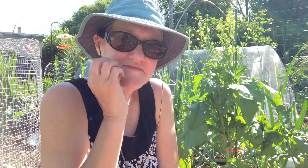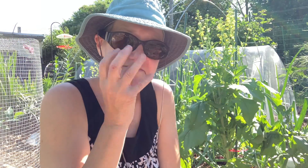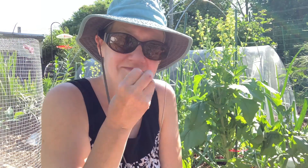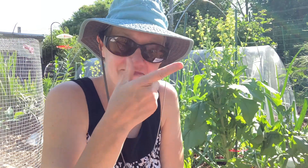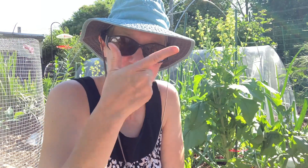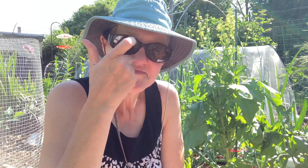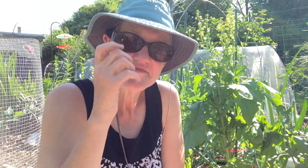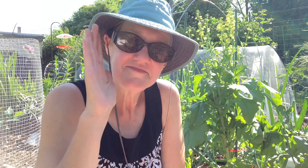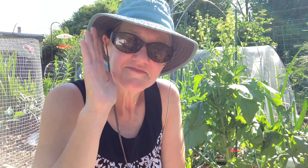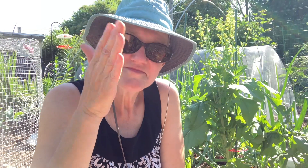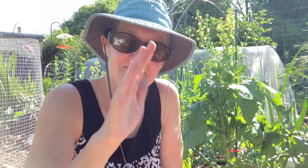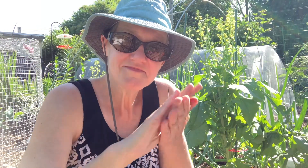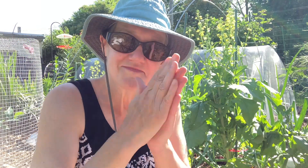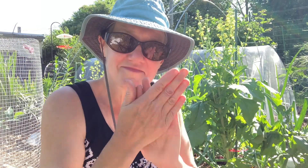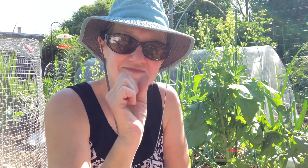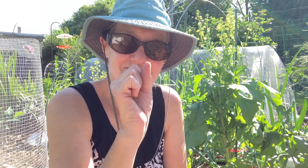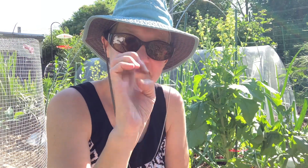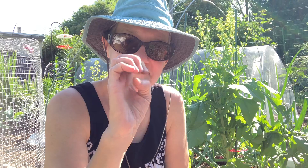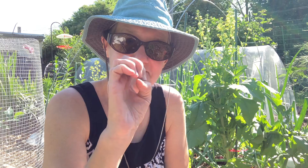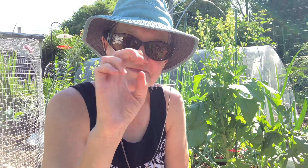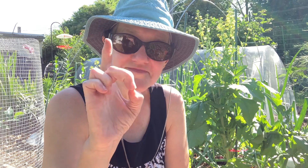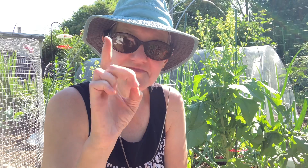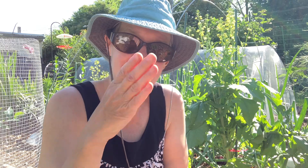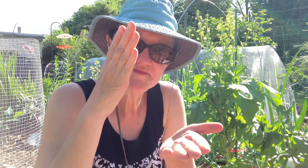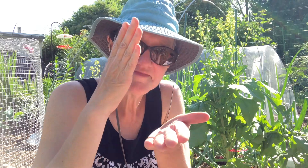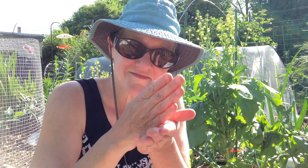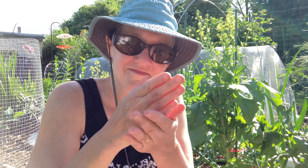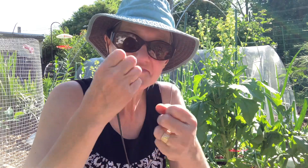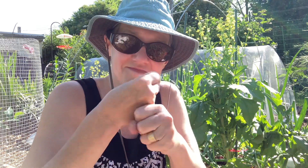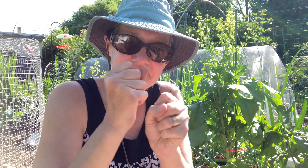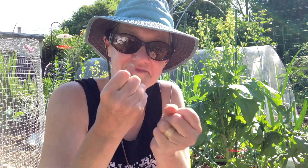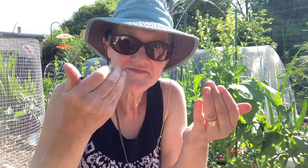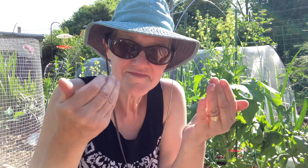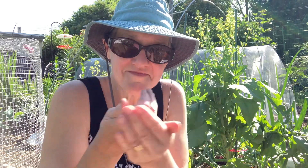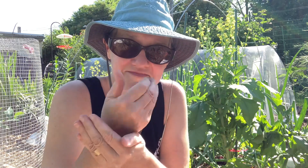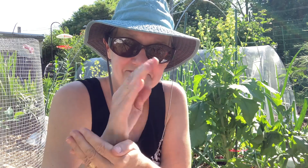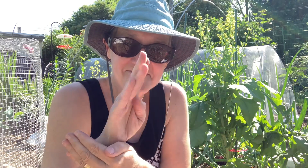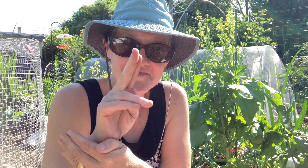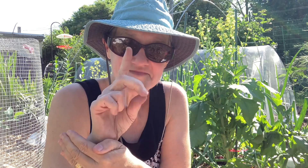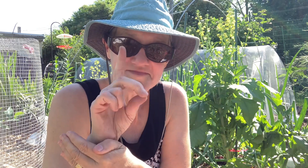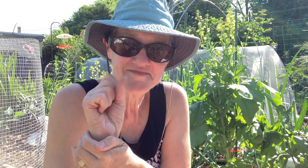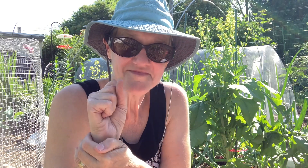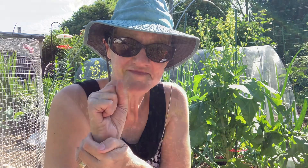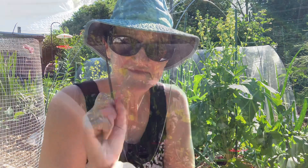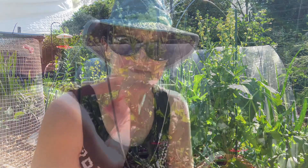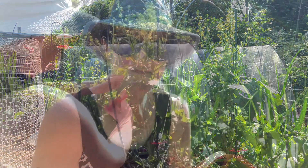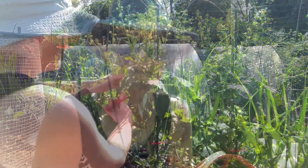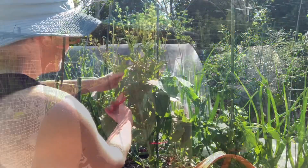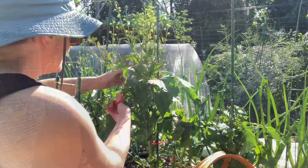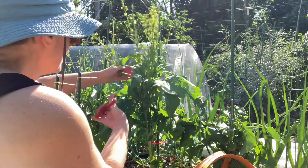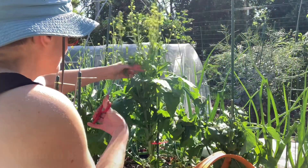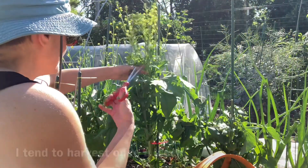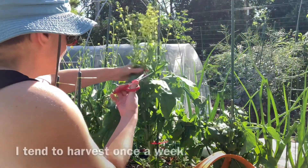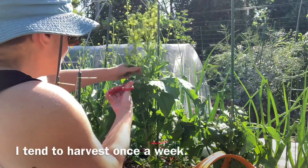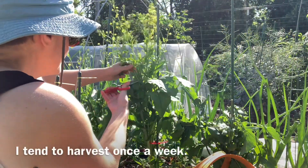i also don't want to leave the flowers because they'll go to seed and then the plant will stop making new buds